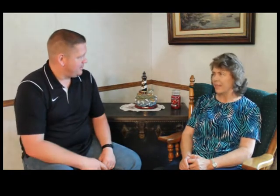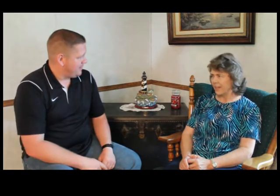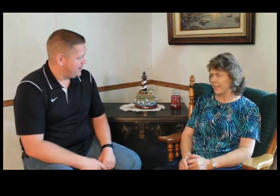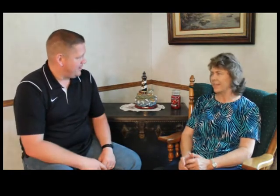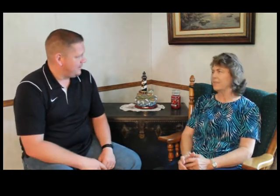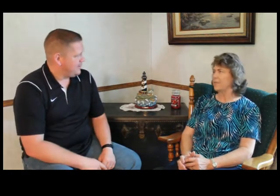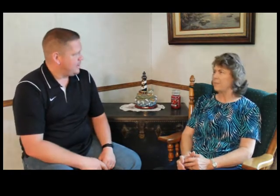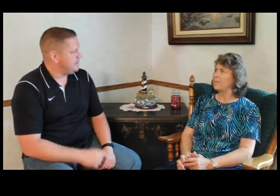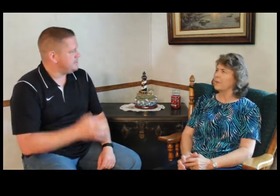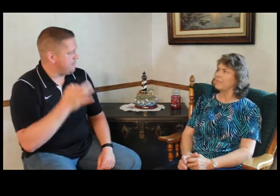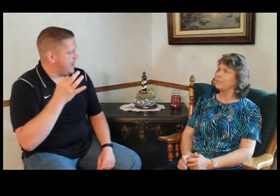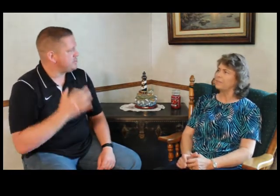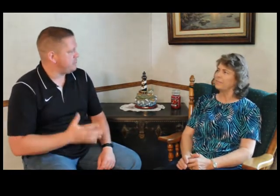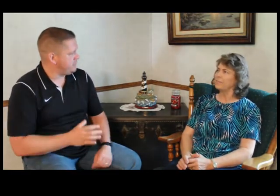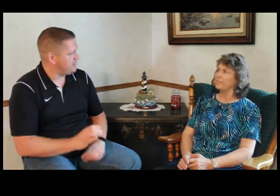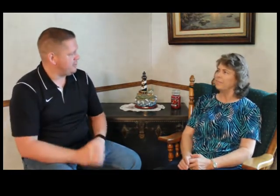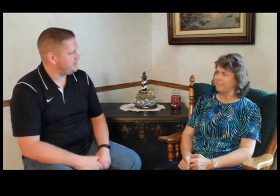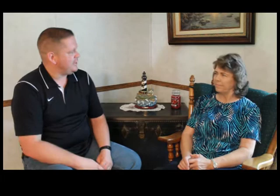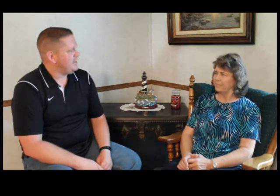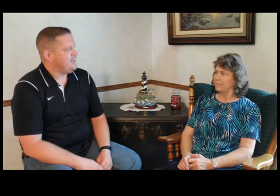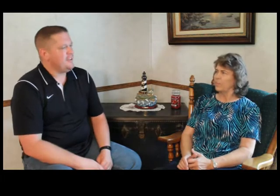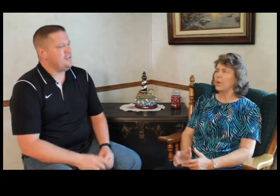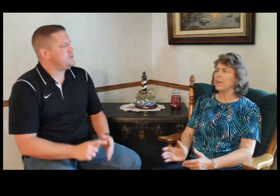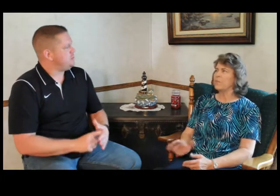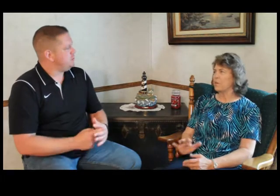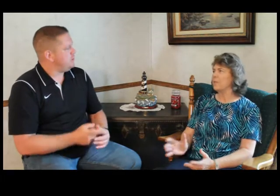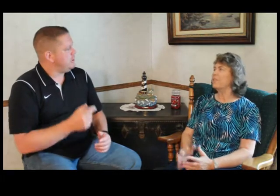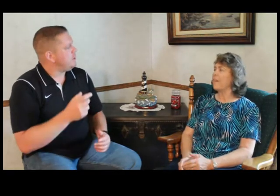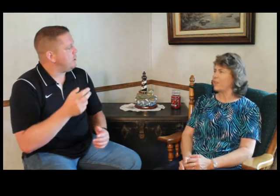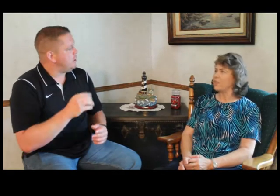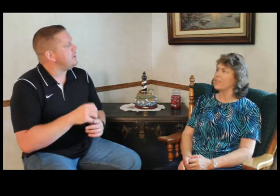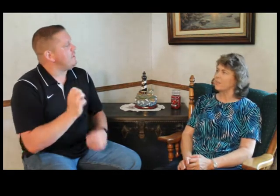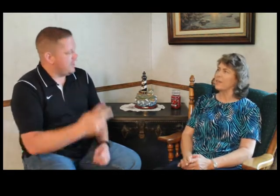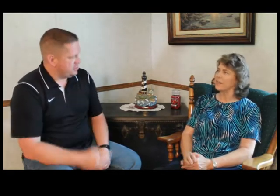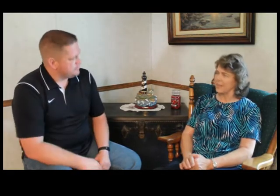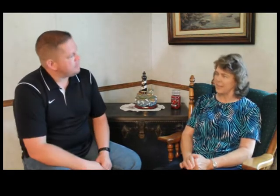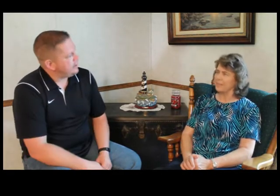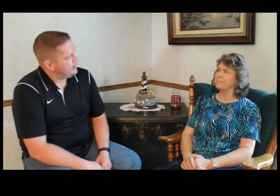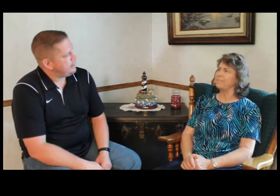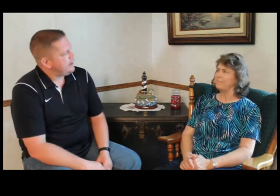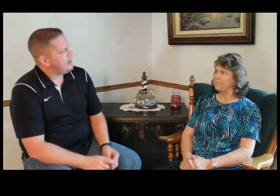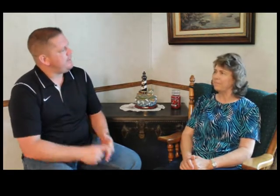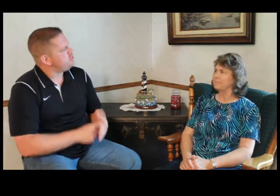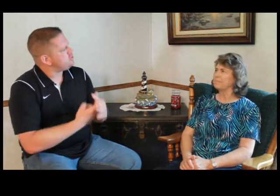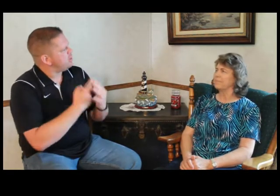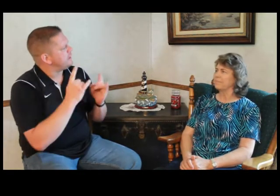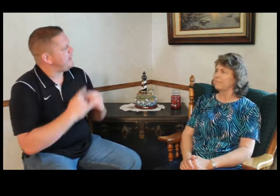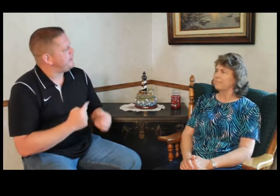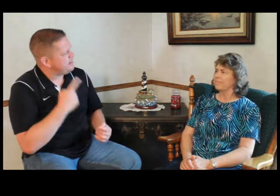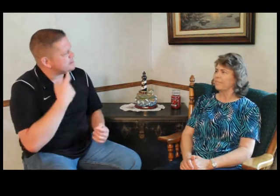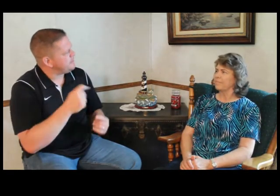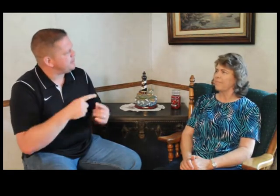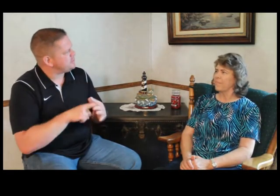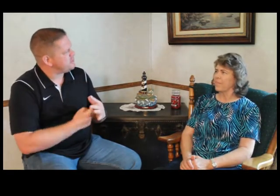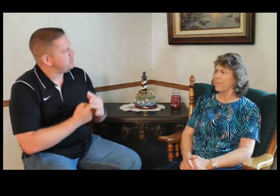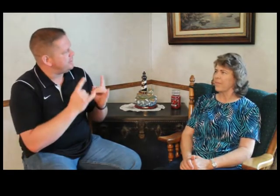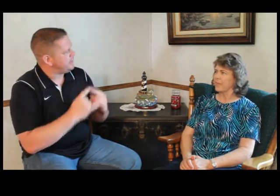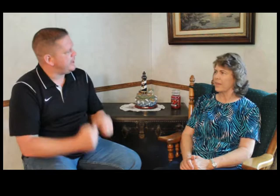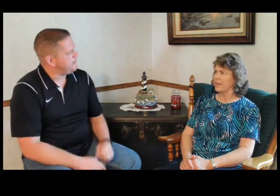Yes. He's the pastor of a church. Well, he was an evangelist. Evangelism, okay. And then you started a camp. Tell us about the starting of the camp.